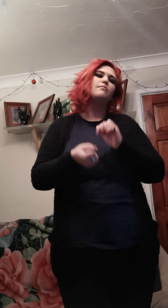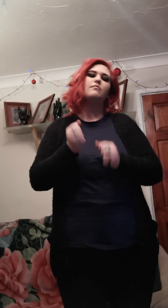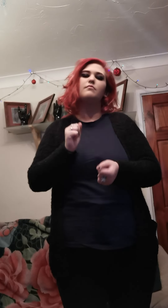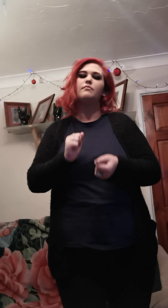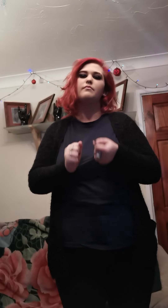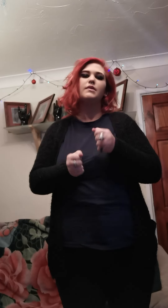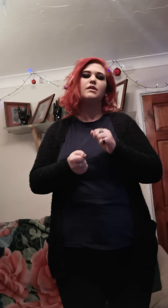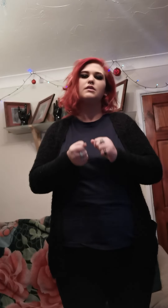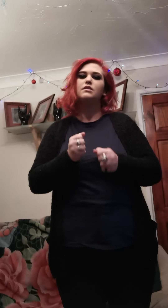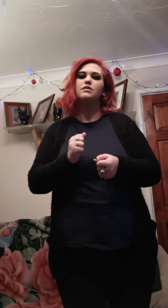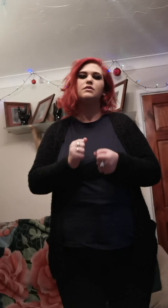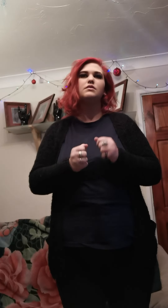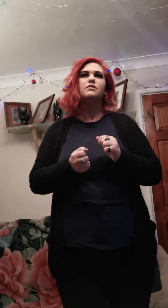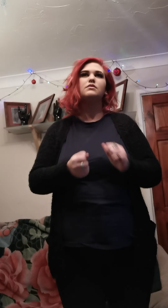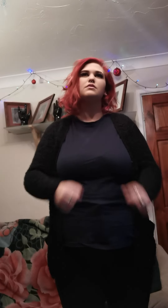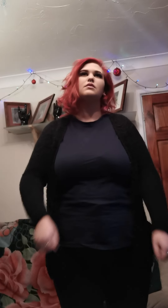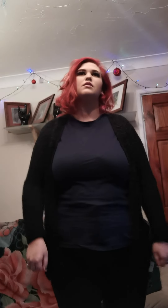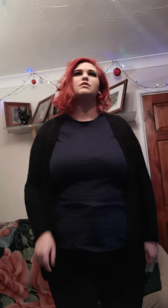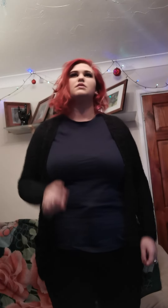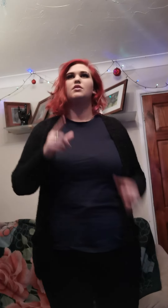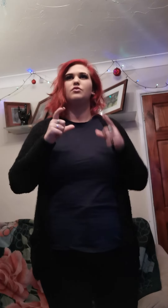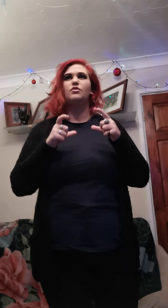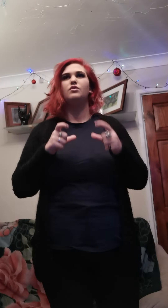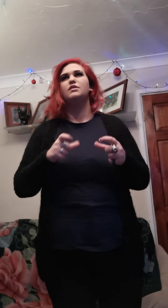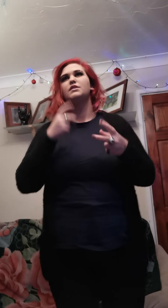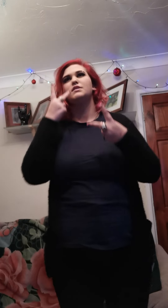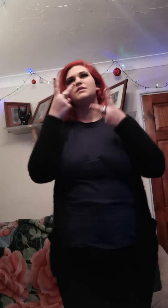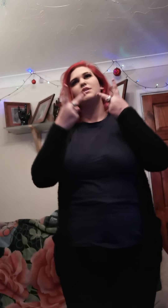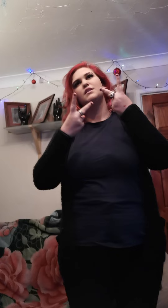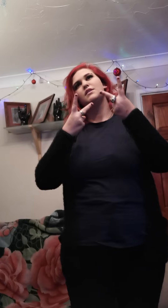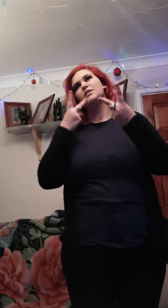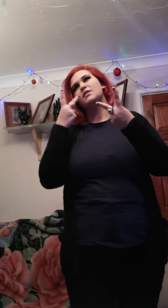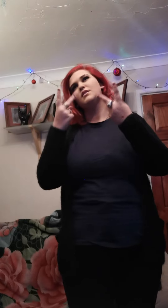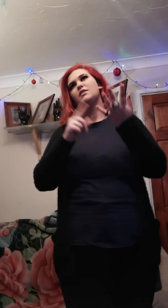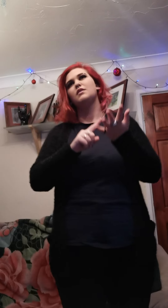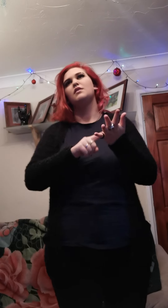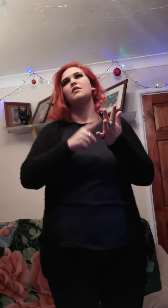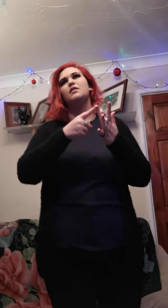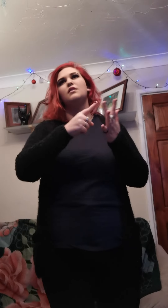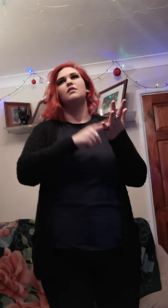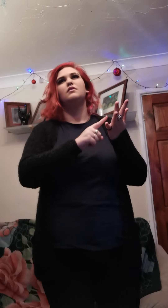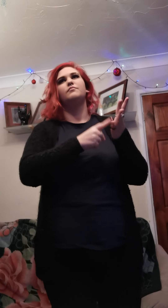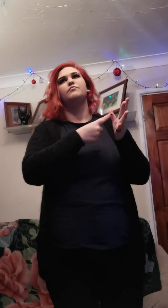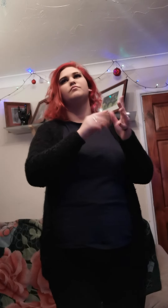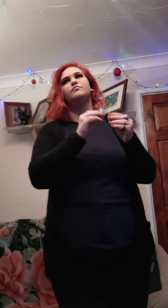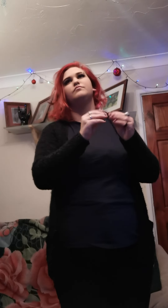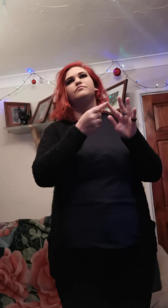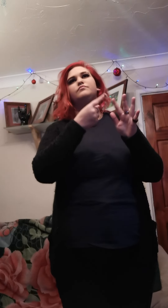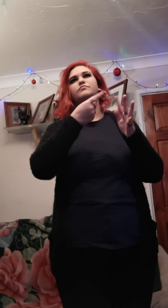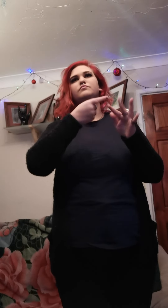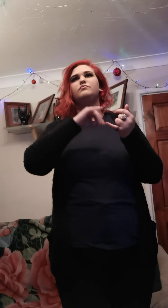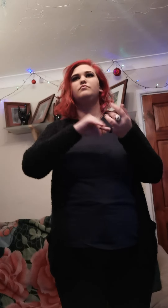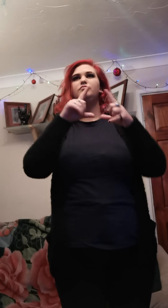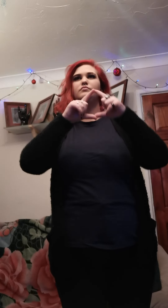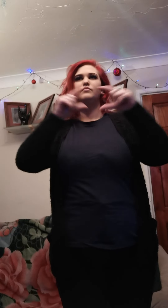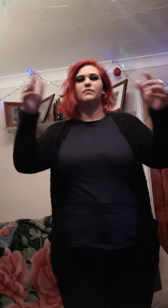beat. Still you're singing on your wise and postcards to this place